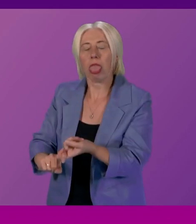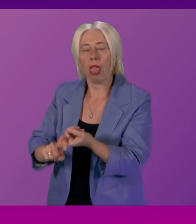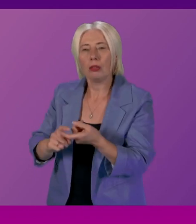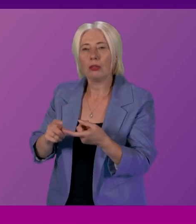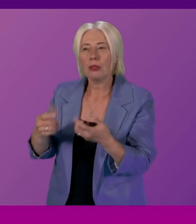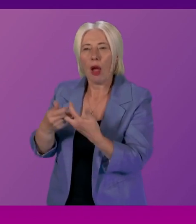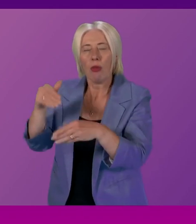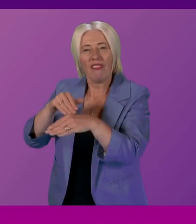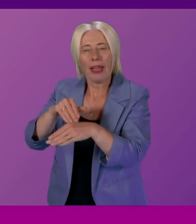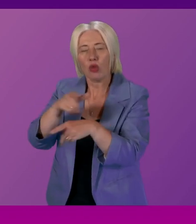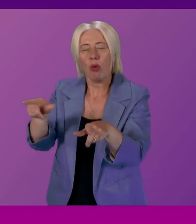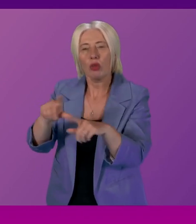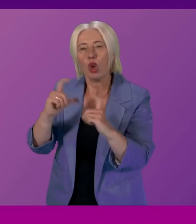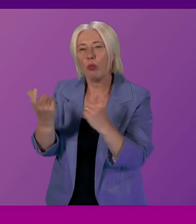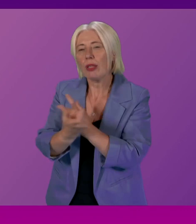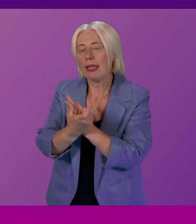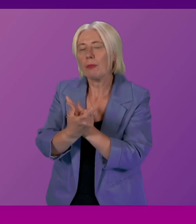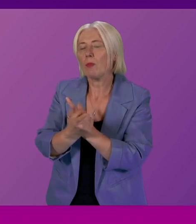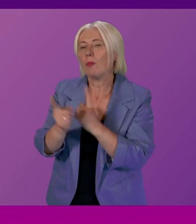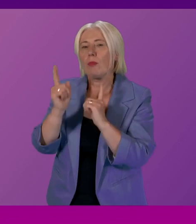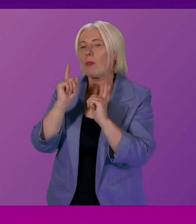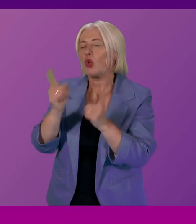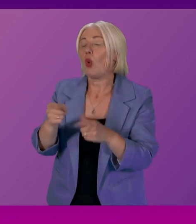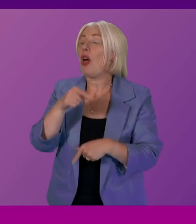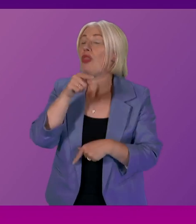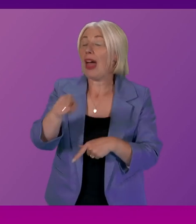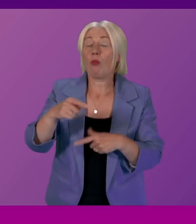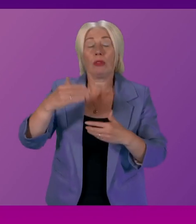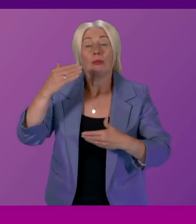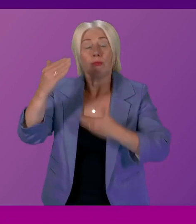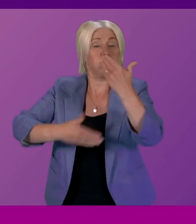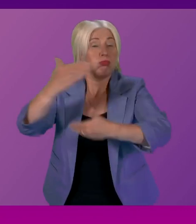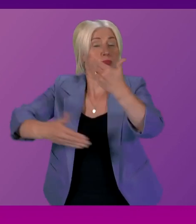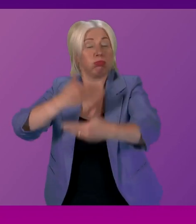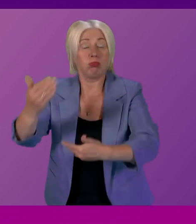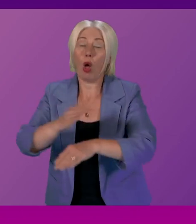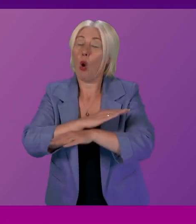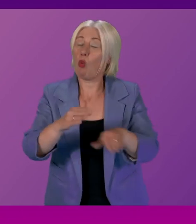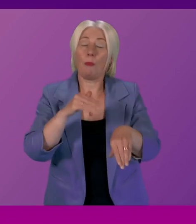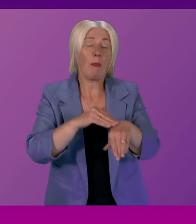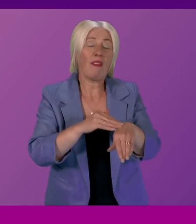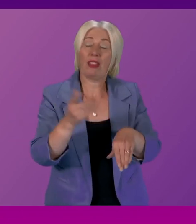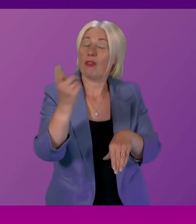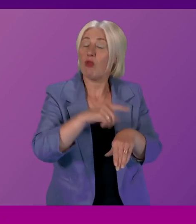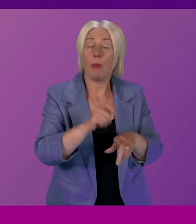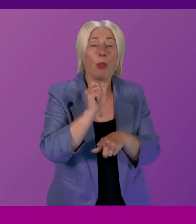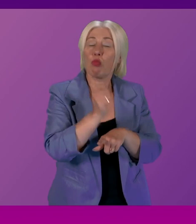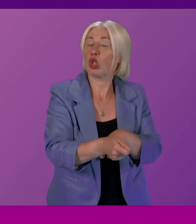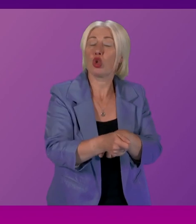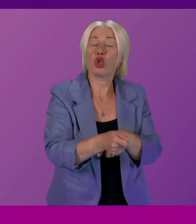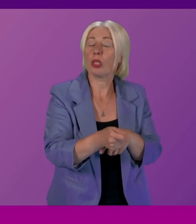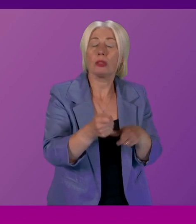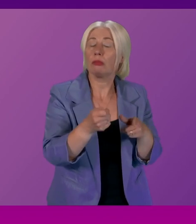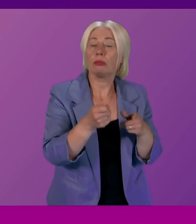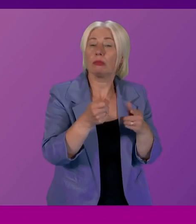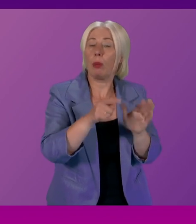so that work will continue I would suggest unaffected by the statement of prosecution policy from the